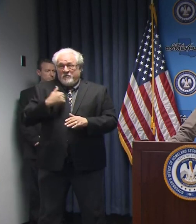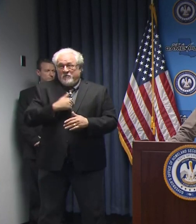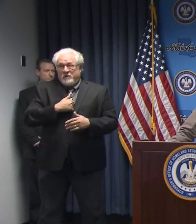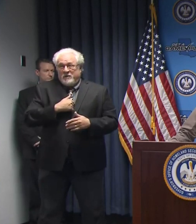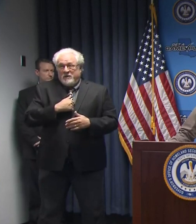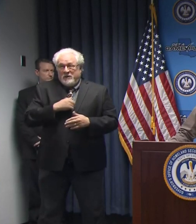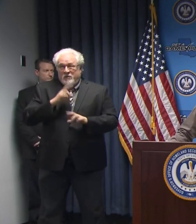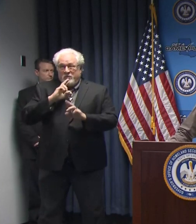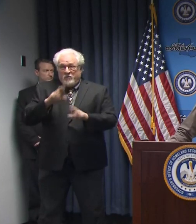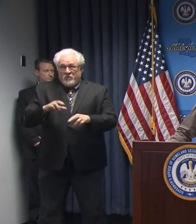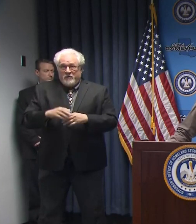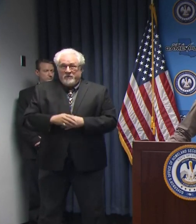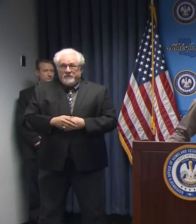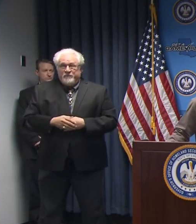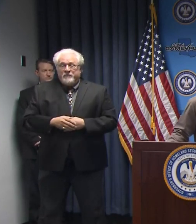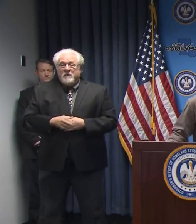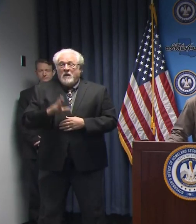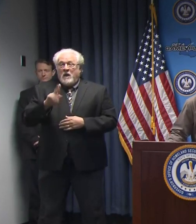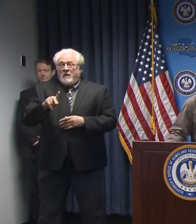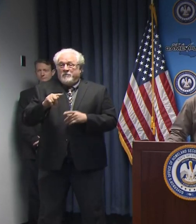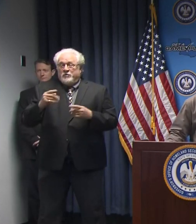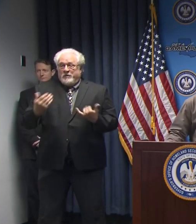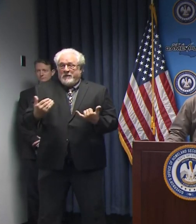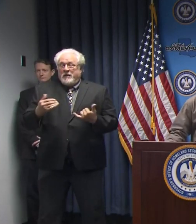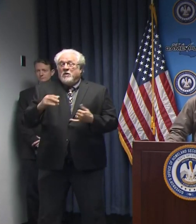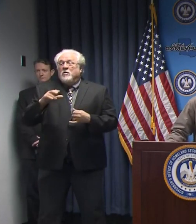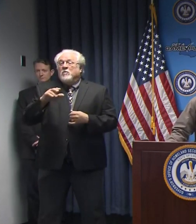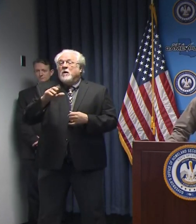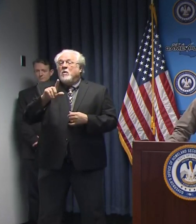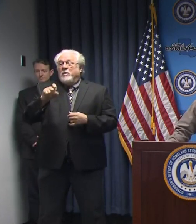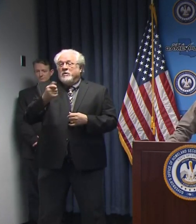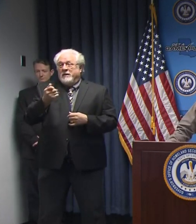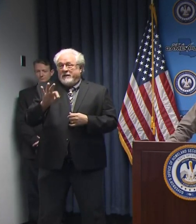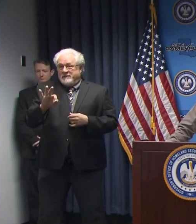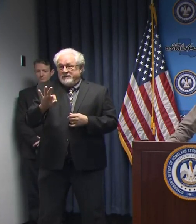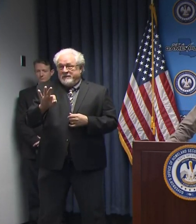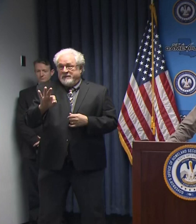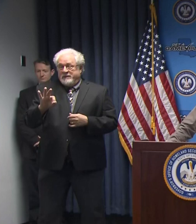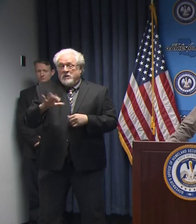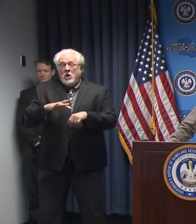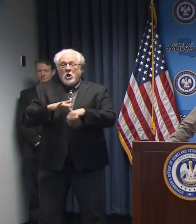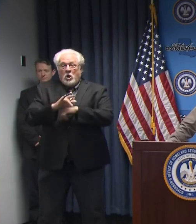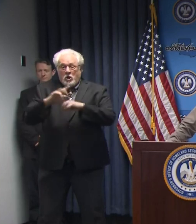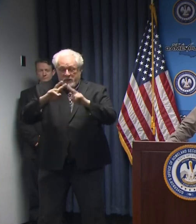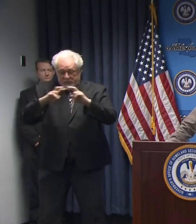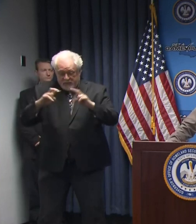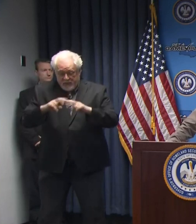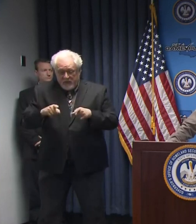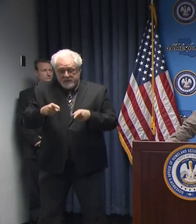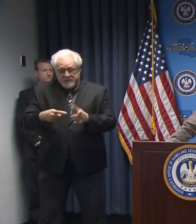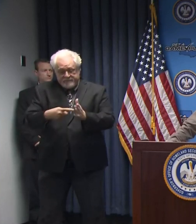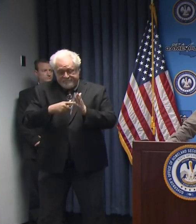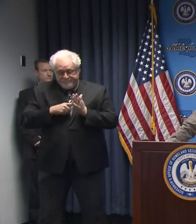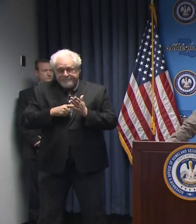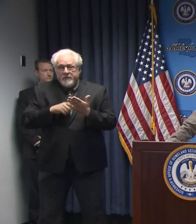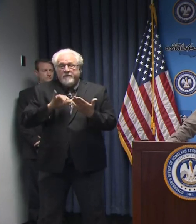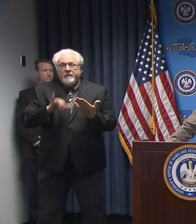reported, up to now 119 of them, early analysis indicates that